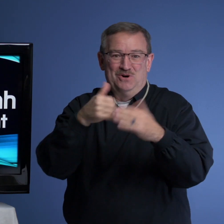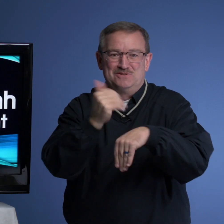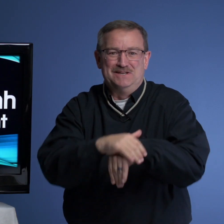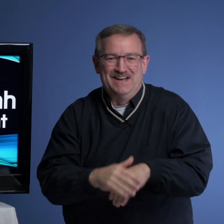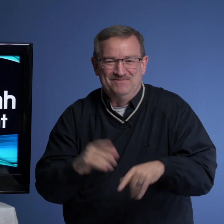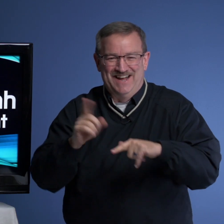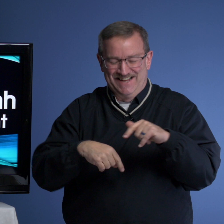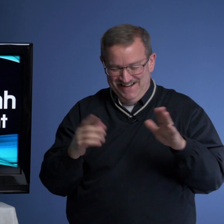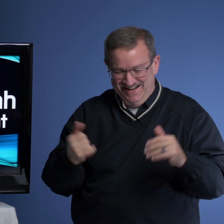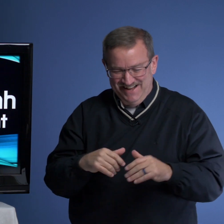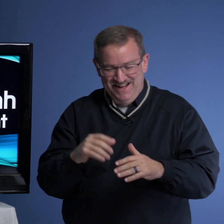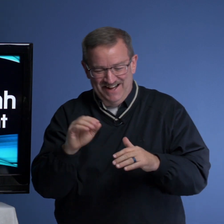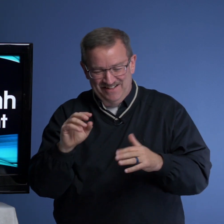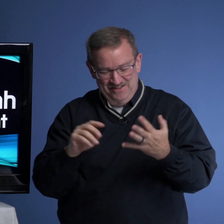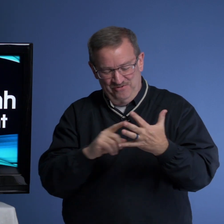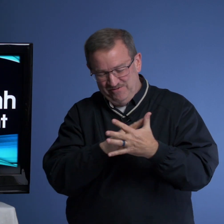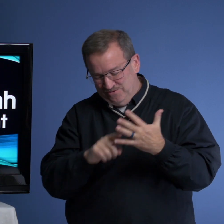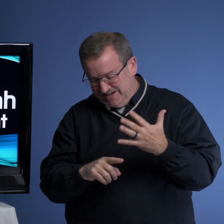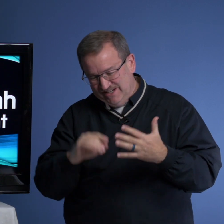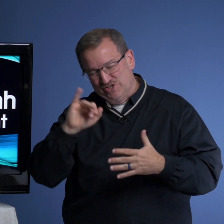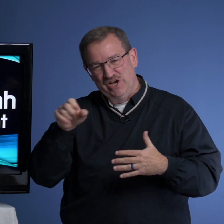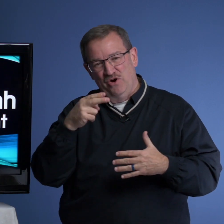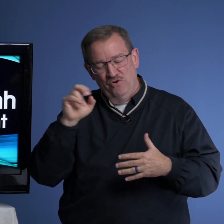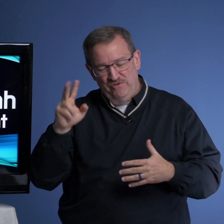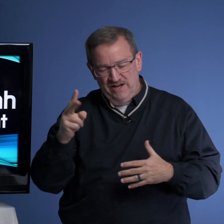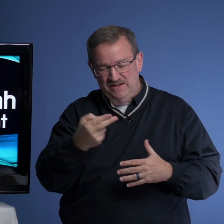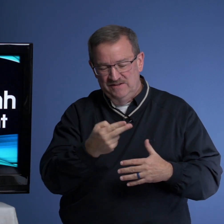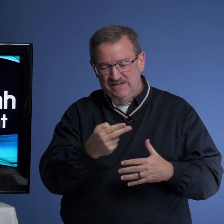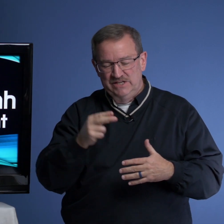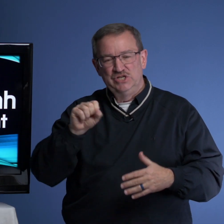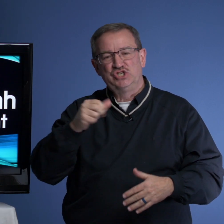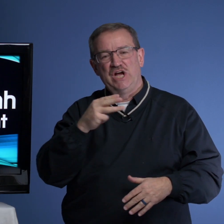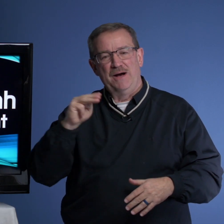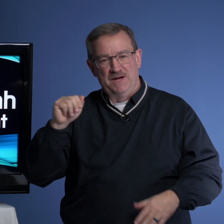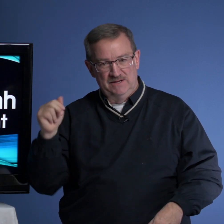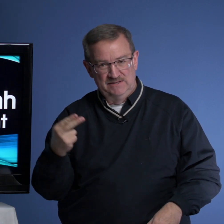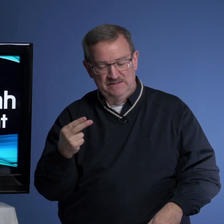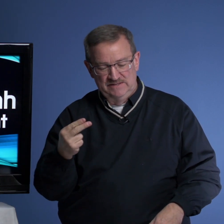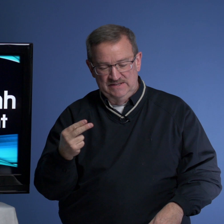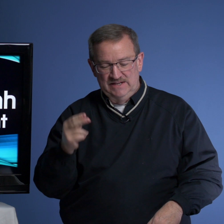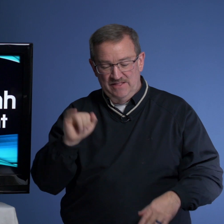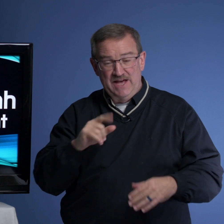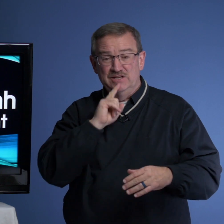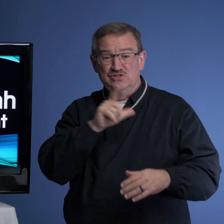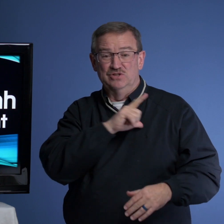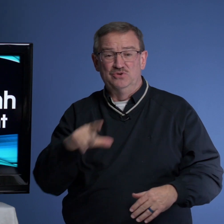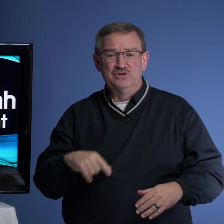all tonight, but I cannot. The fifth one is Jehovah Shama. And that is the Lord